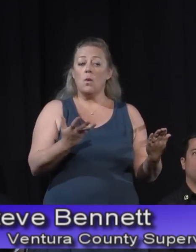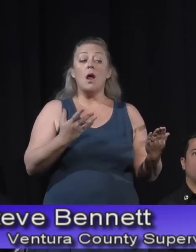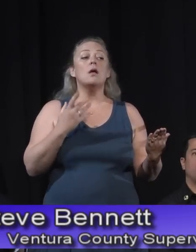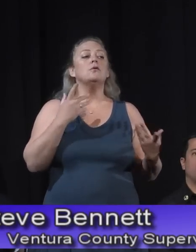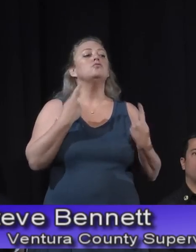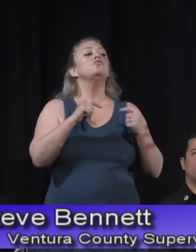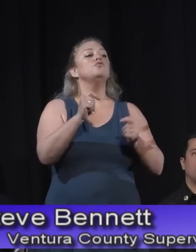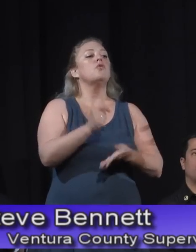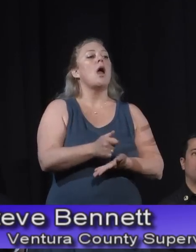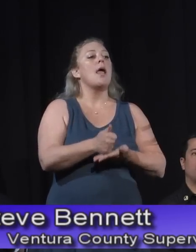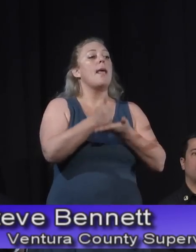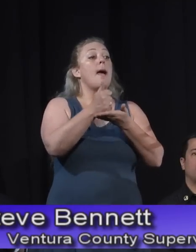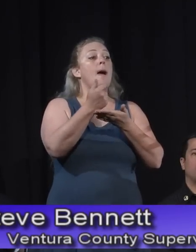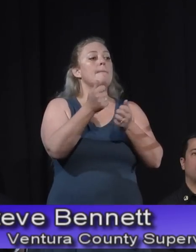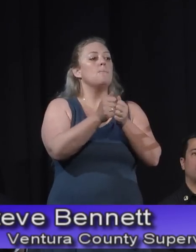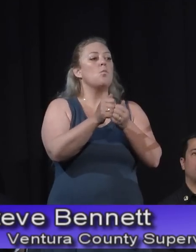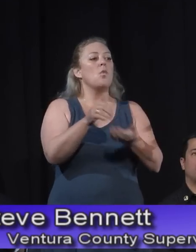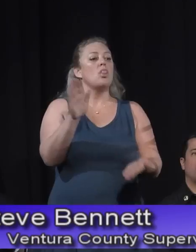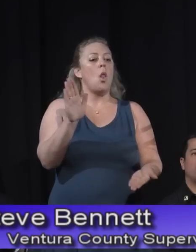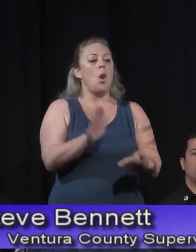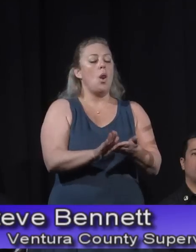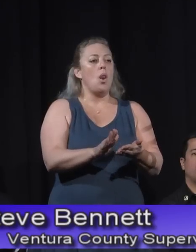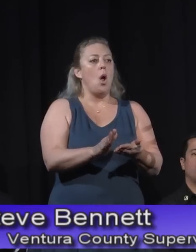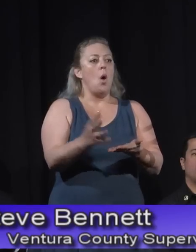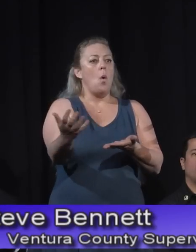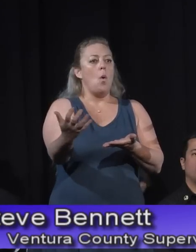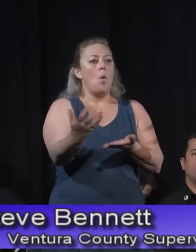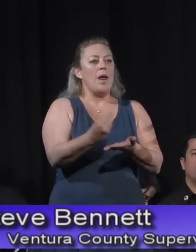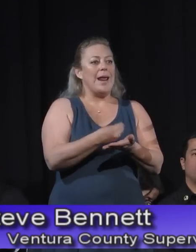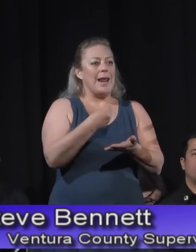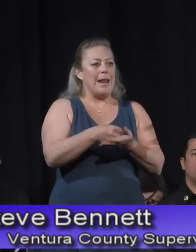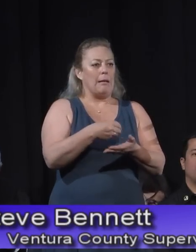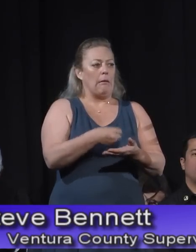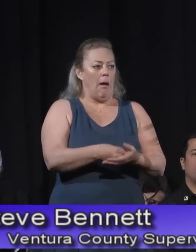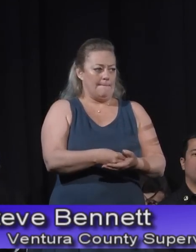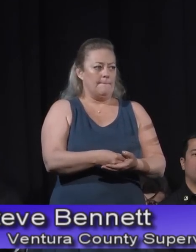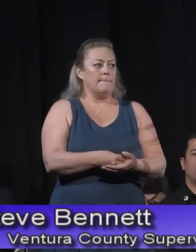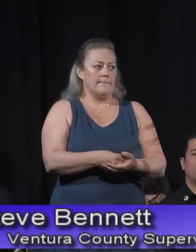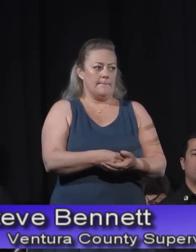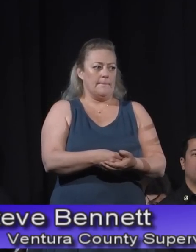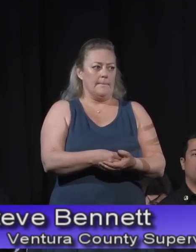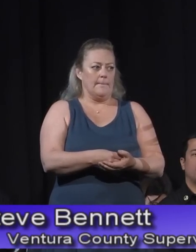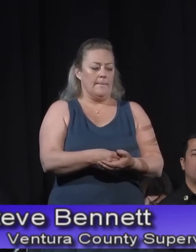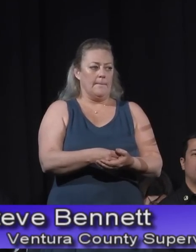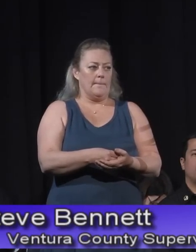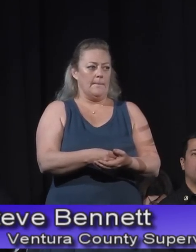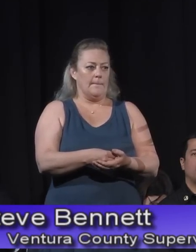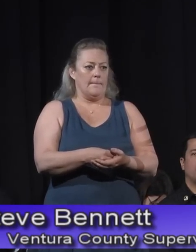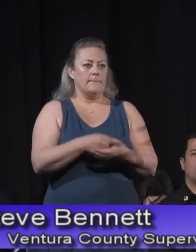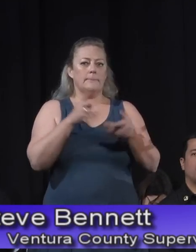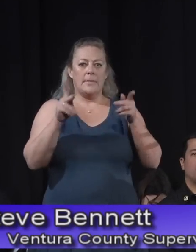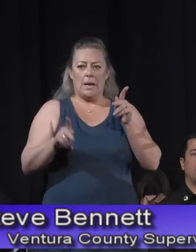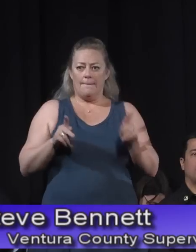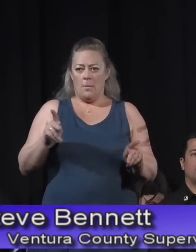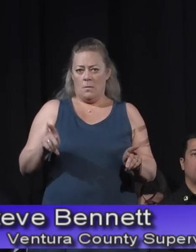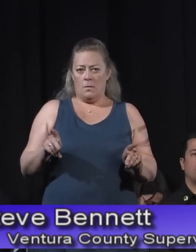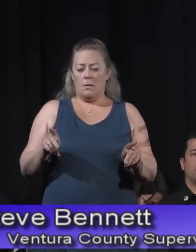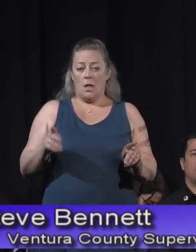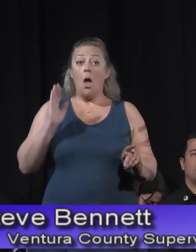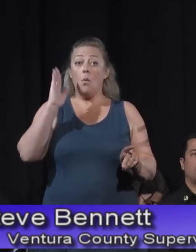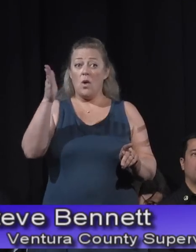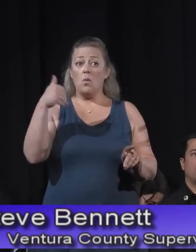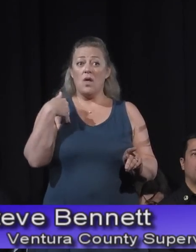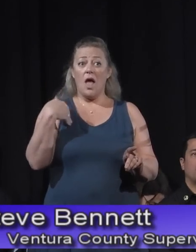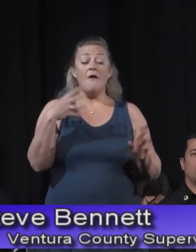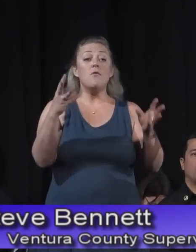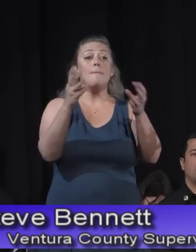our low-income residents who are really going to struggle in this situation. And so we will have an agenda item, and more